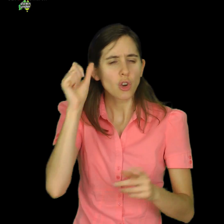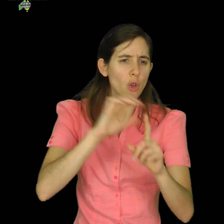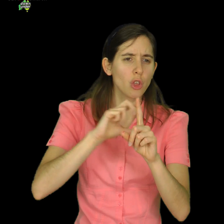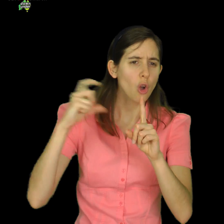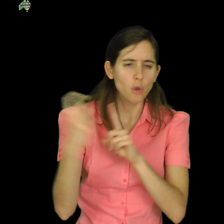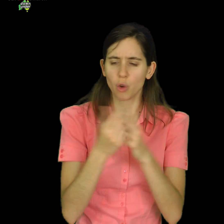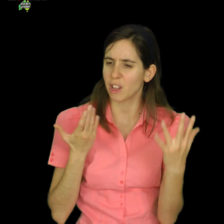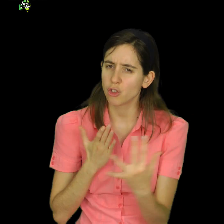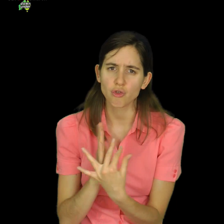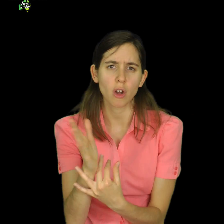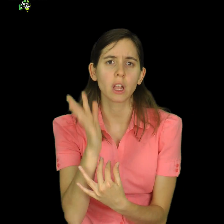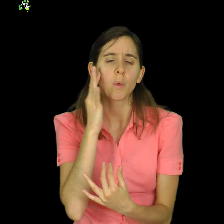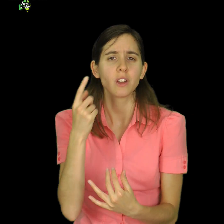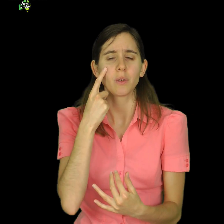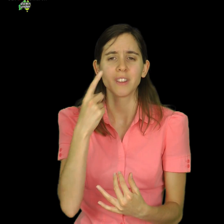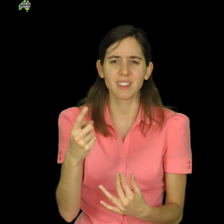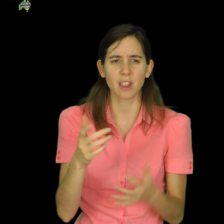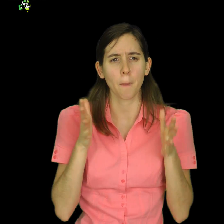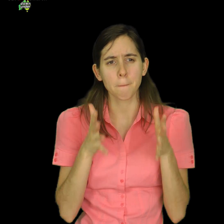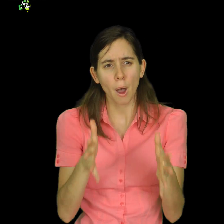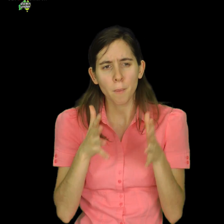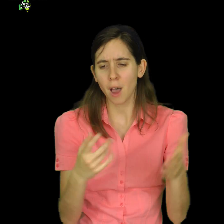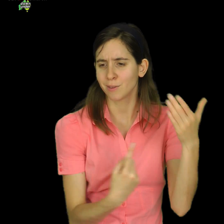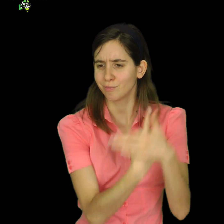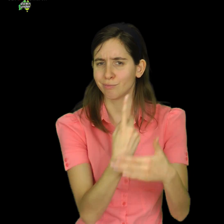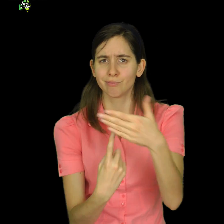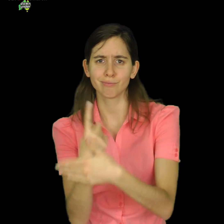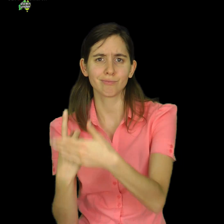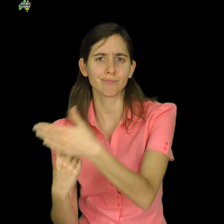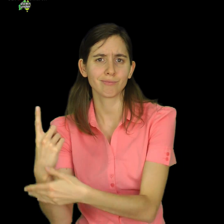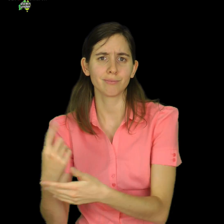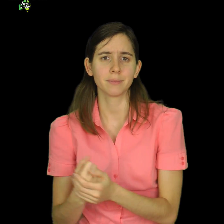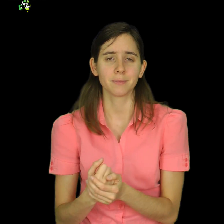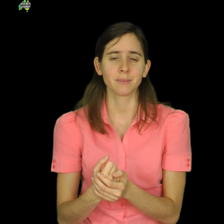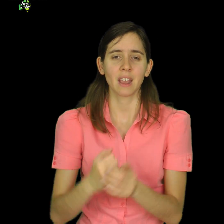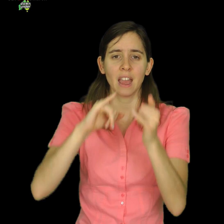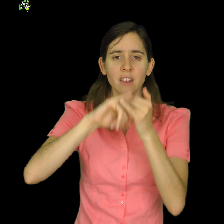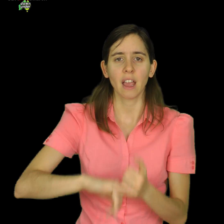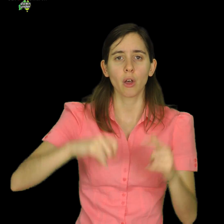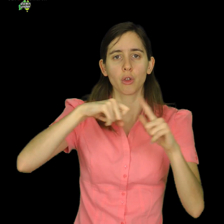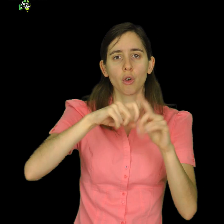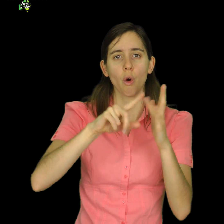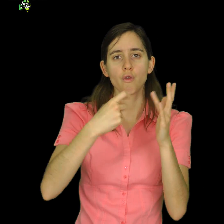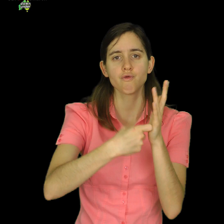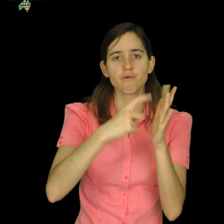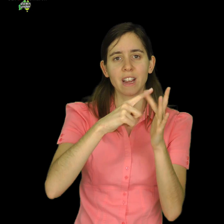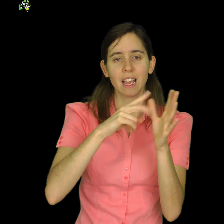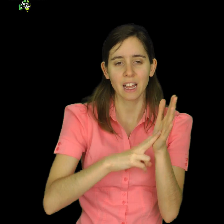when you see these odd symptoms cropping up. A South Korean inventor recently revealed a couch with